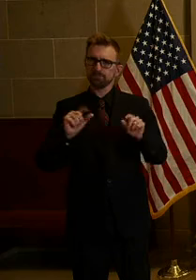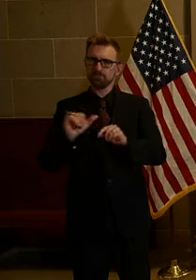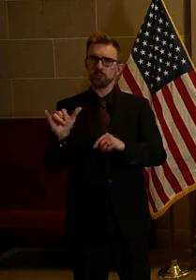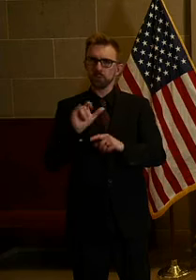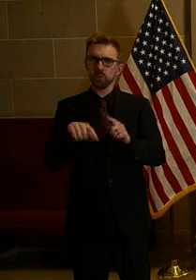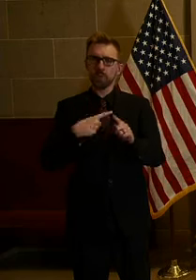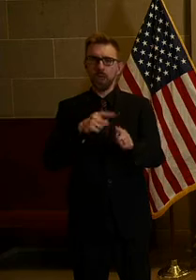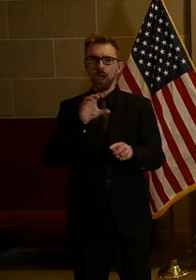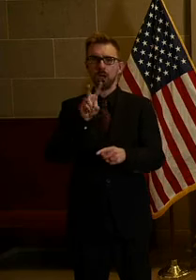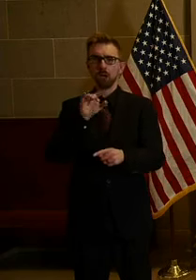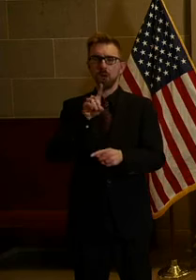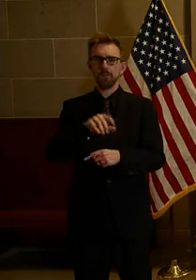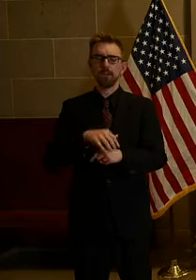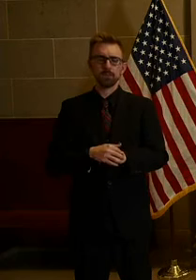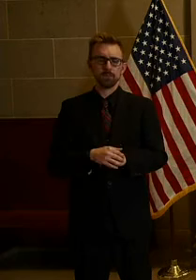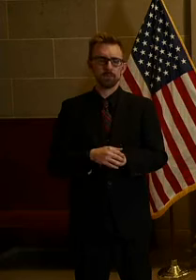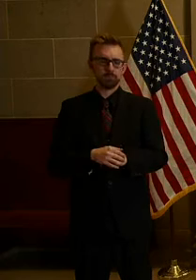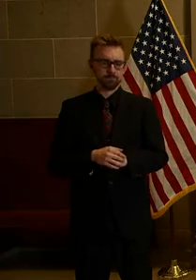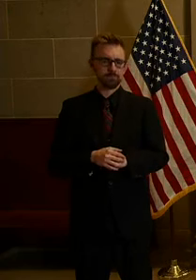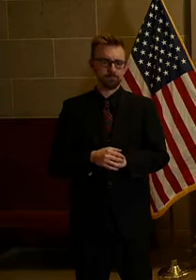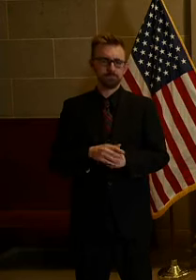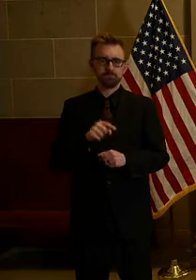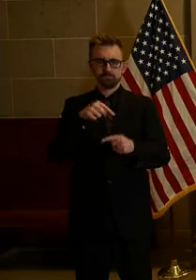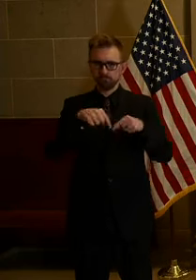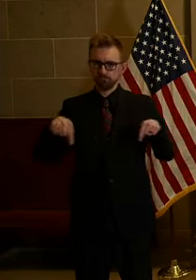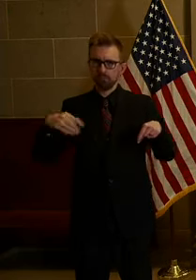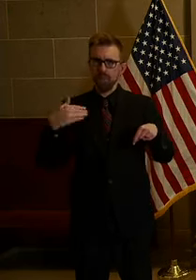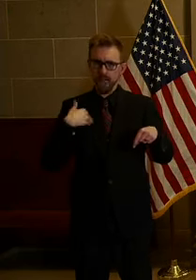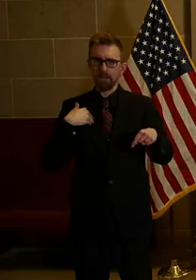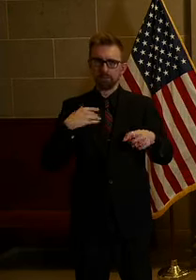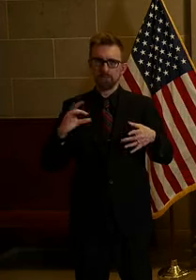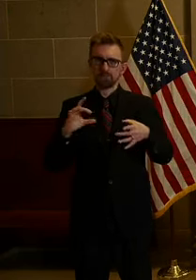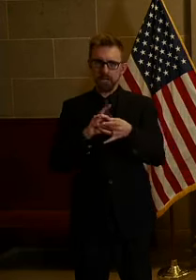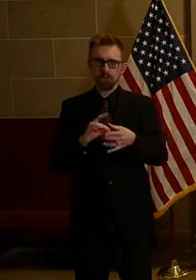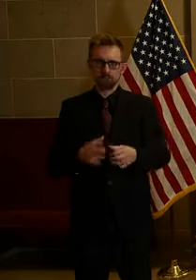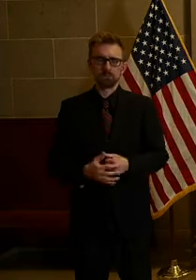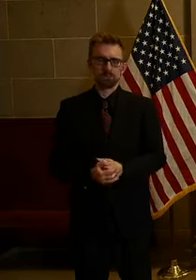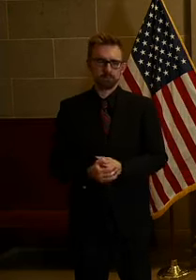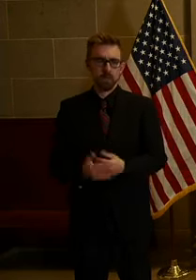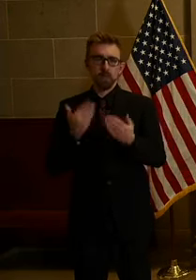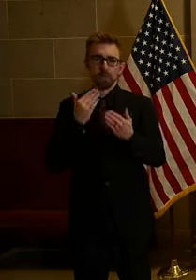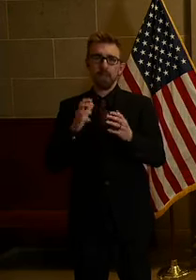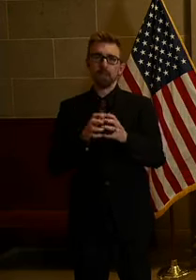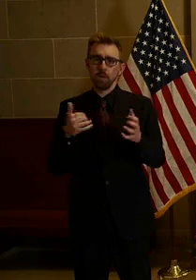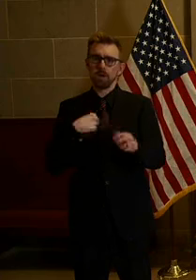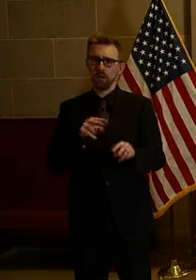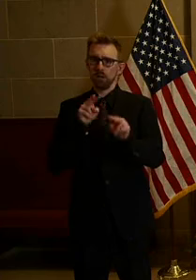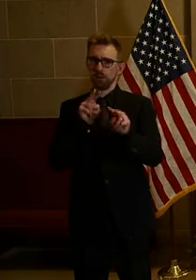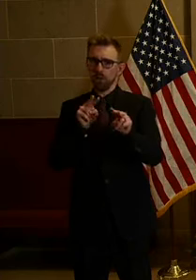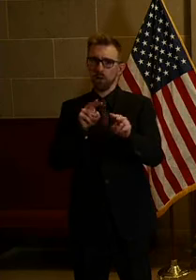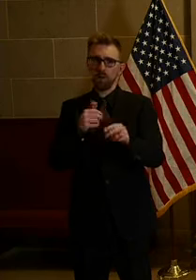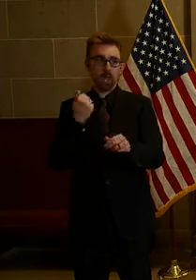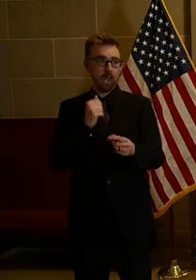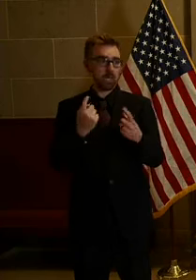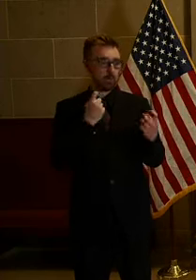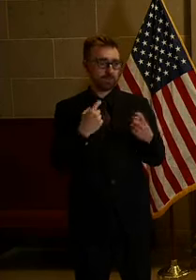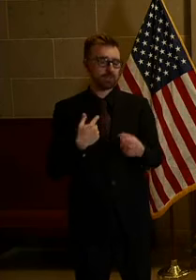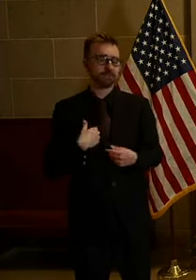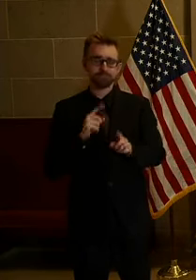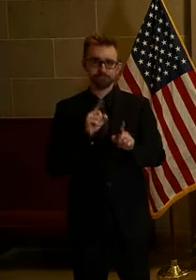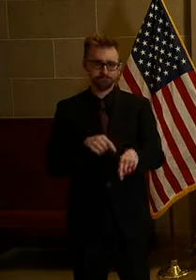COVID-19, and that's dhewd.mo.gov backslash COVID-19. Thank you very much, and I look forward to entertaining any questions.